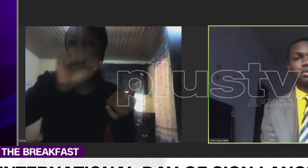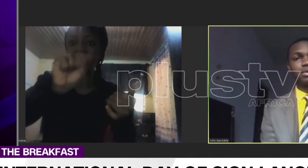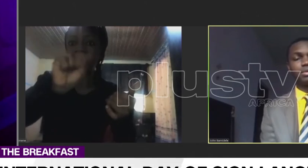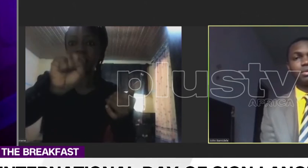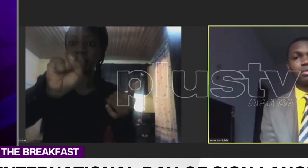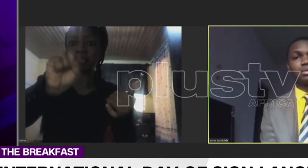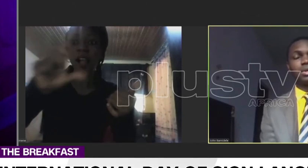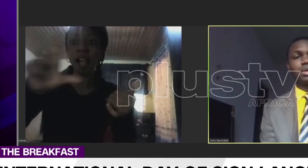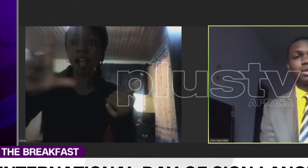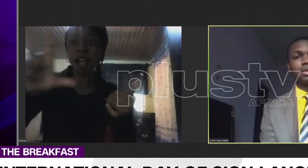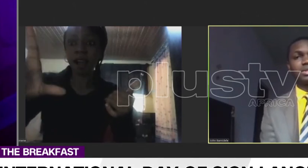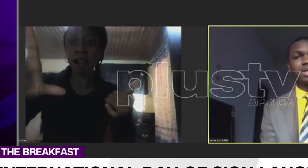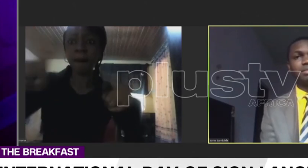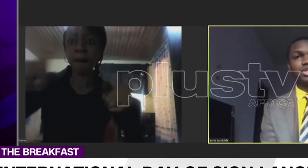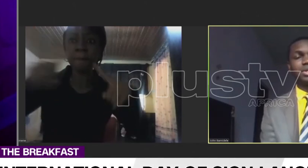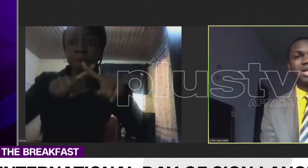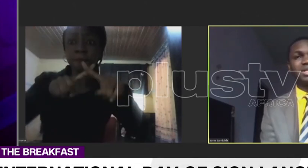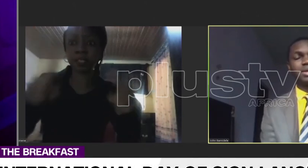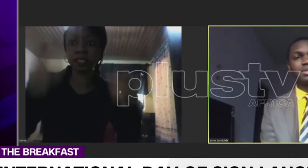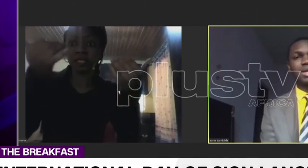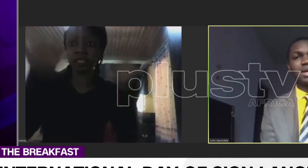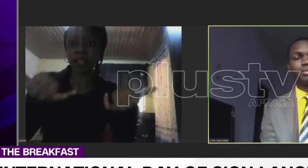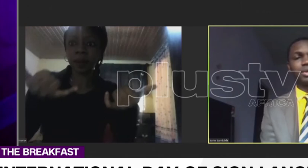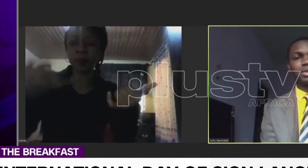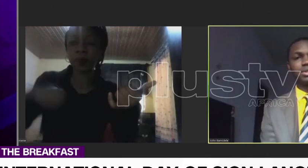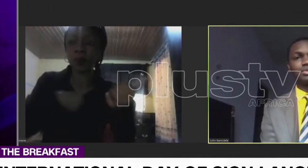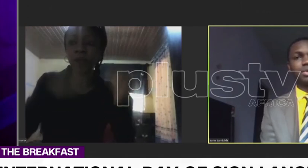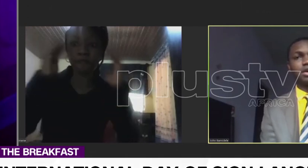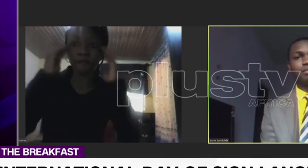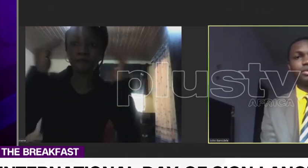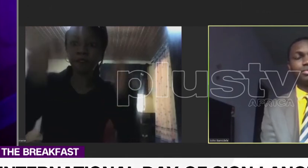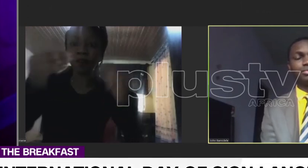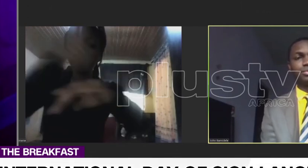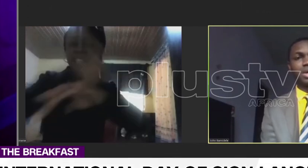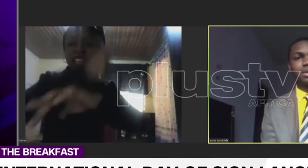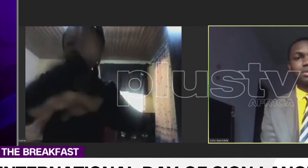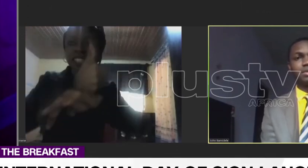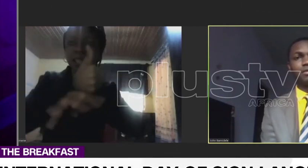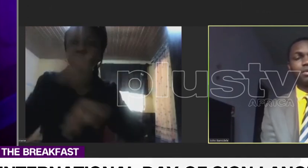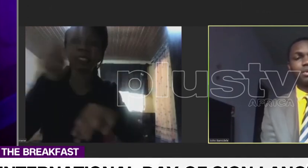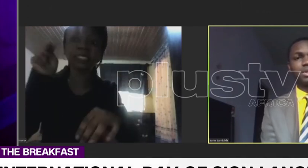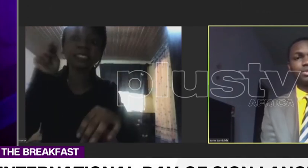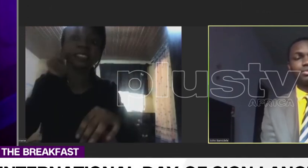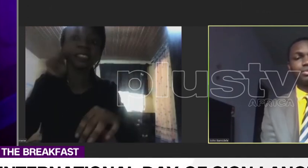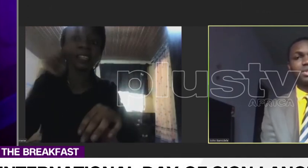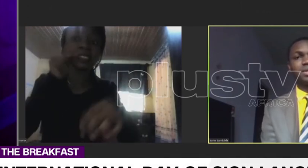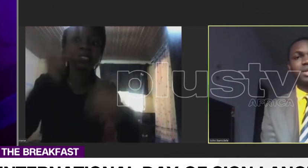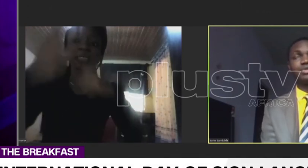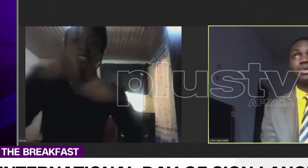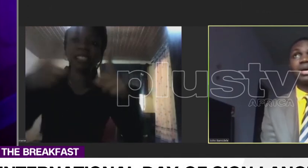on establishing Nigerian sign language that will now be used. And the focus is to see that we have